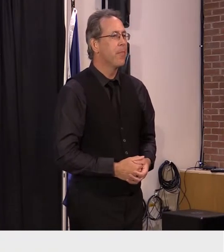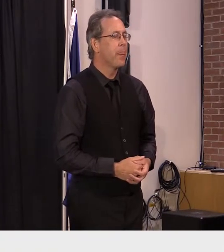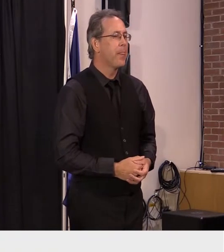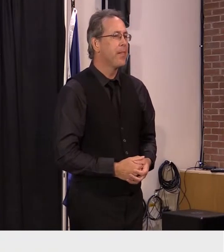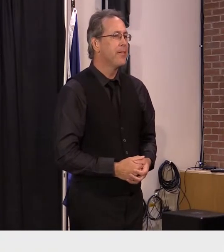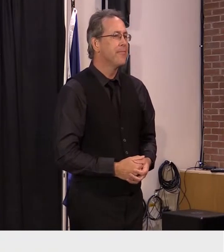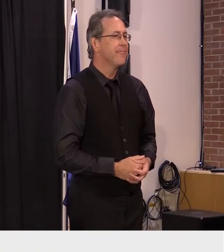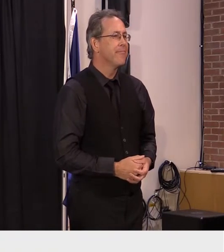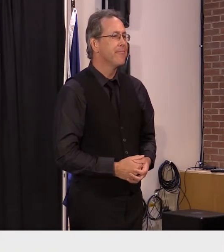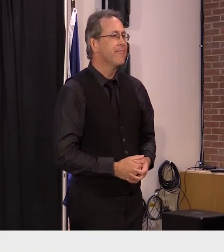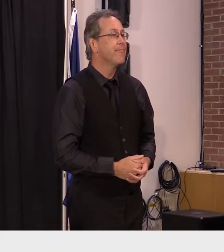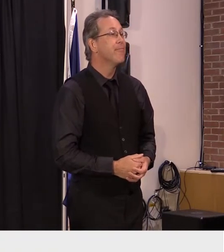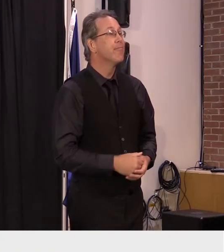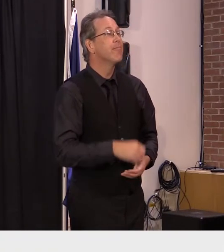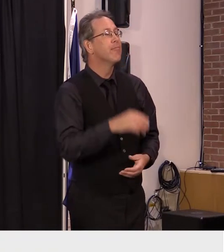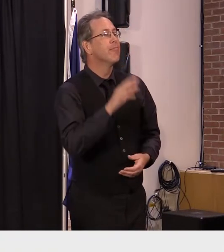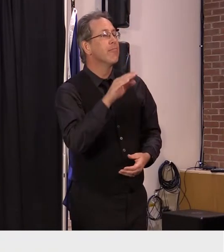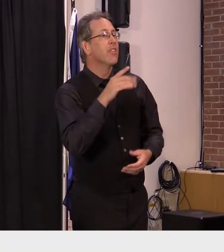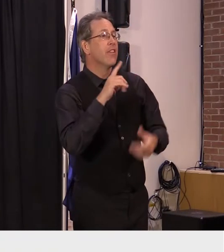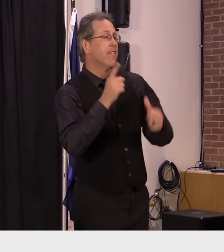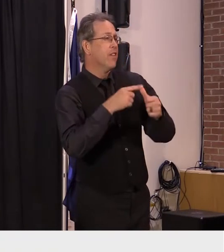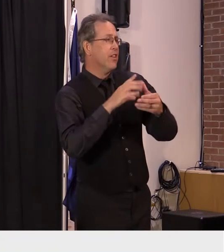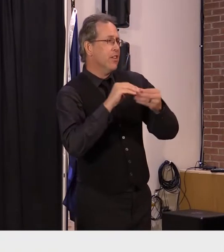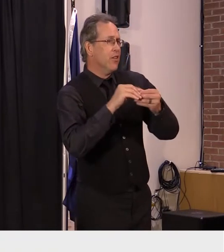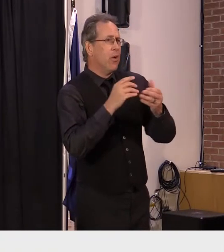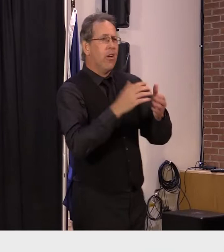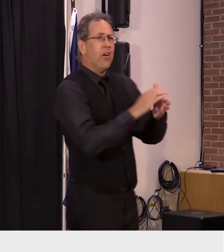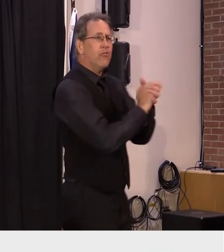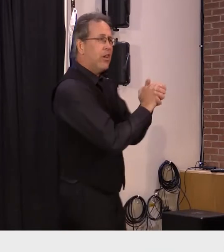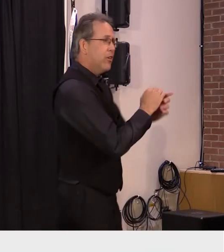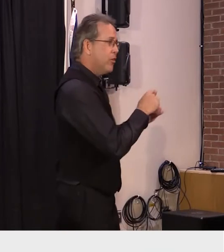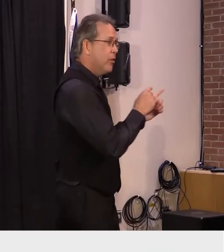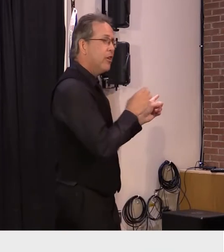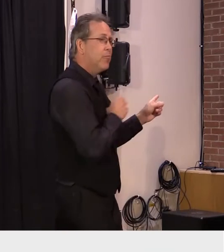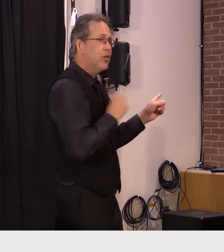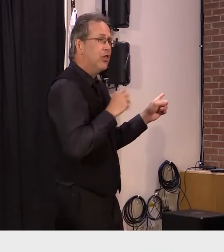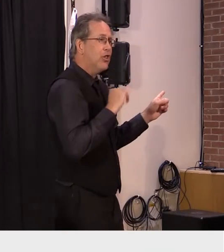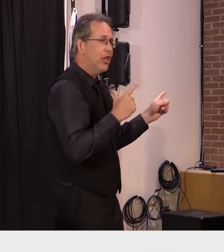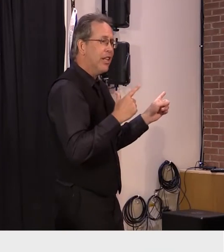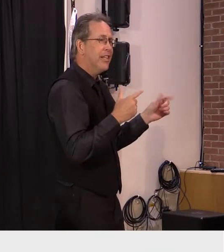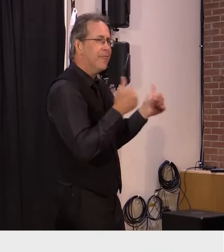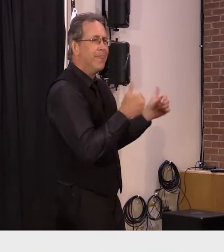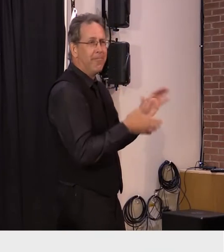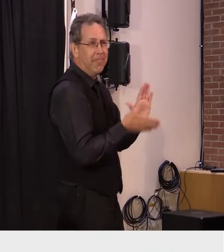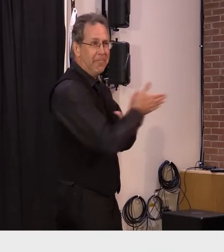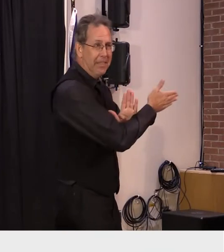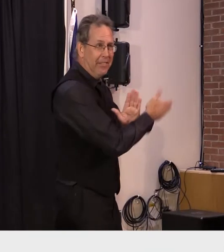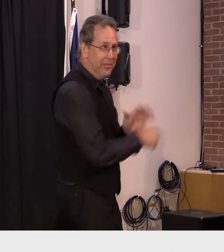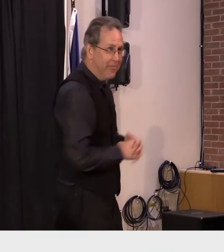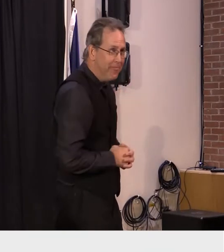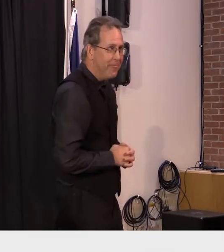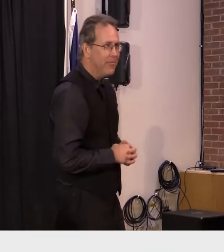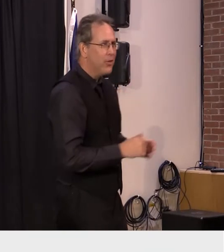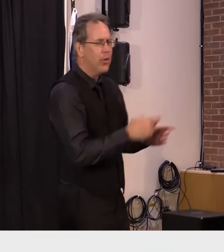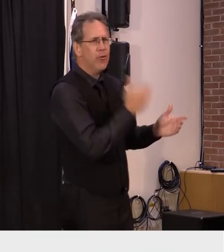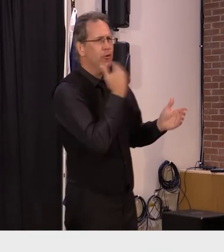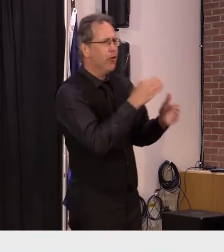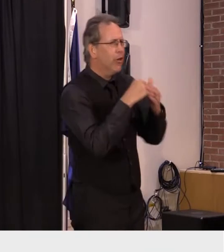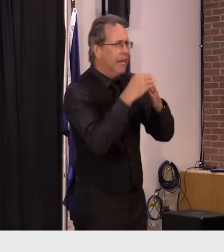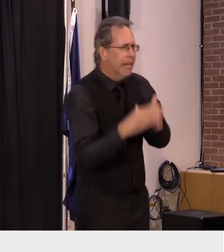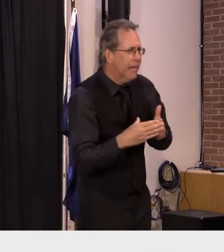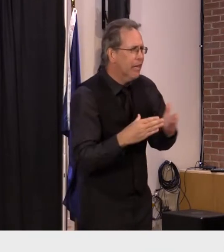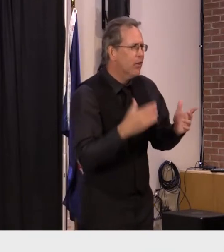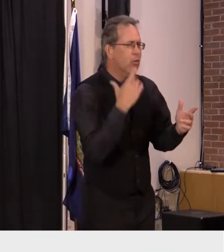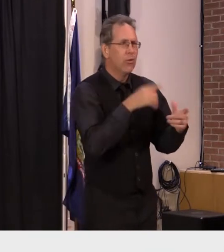as i get started first and foremost i want to congratulate and thank commissioner shirling you've been a strong leader in the covid response